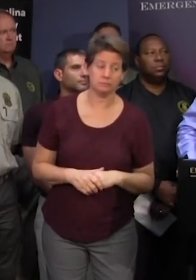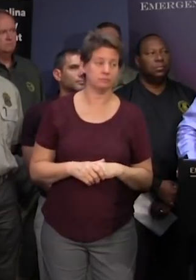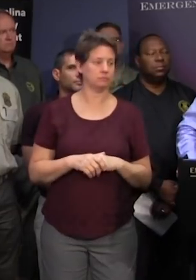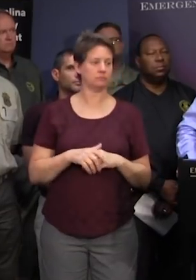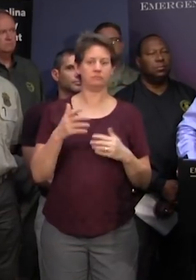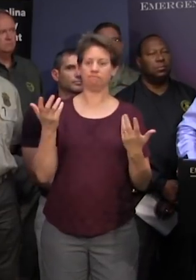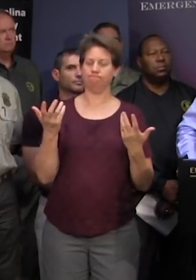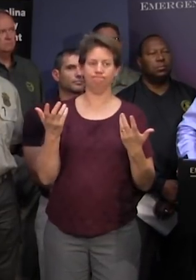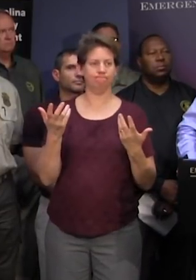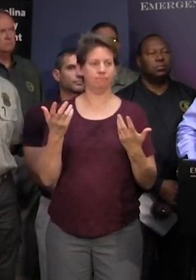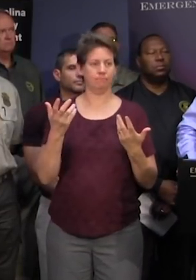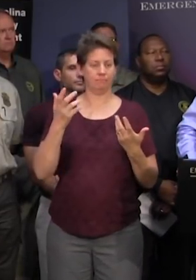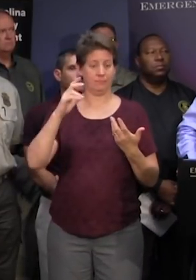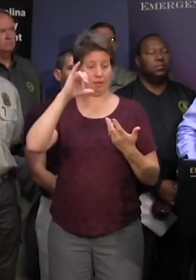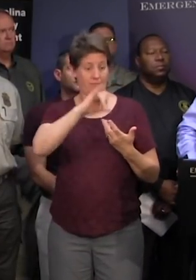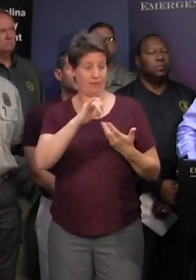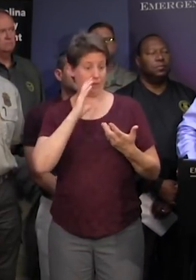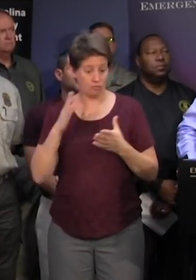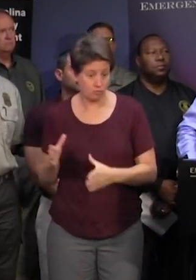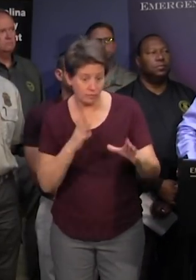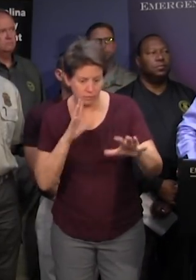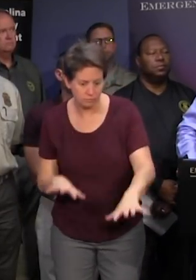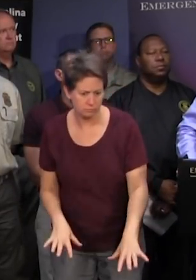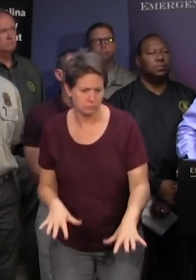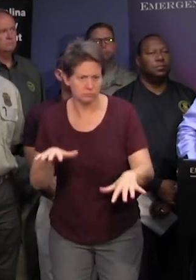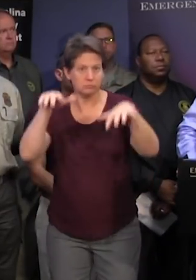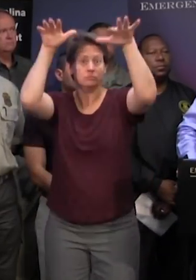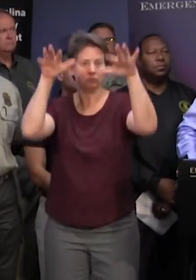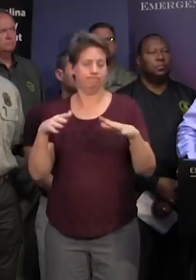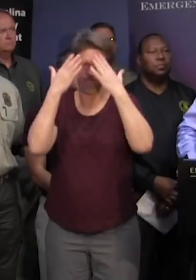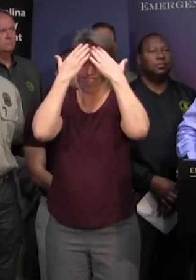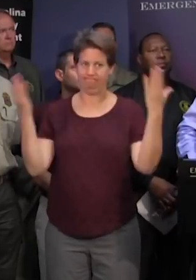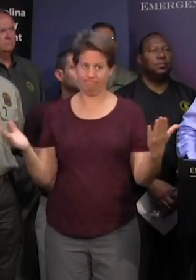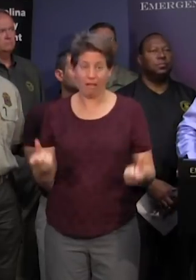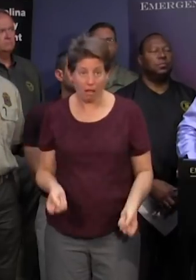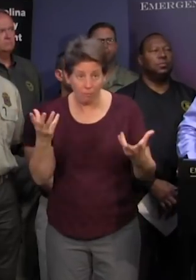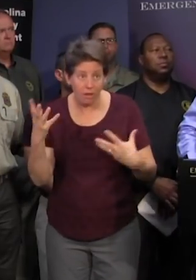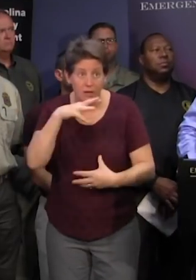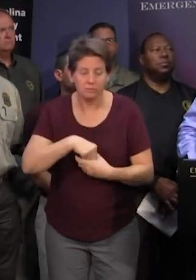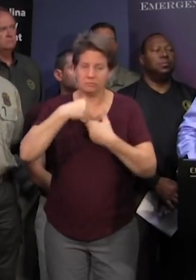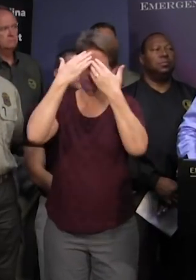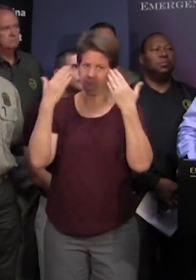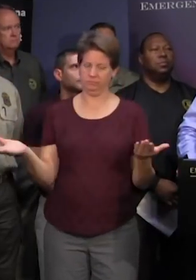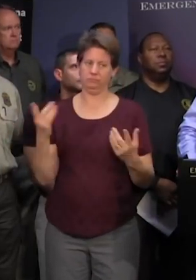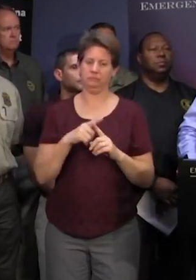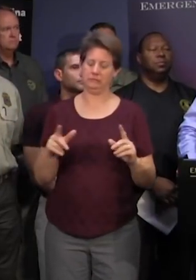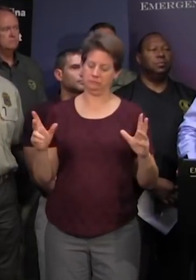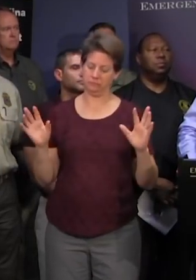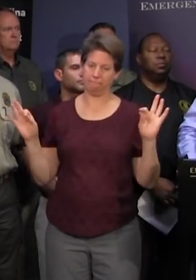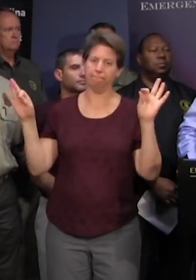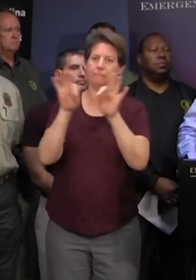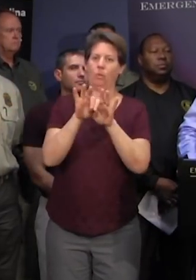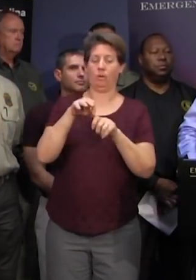do not know how how high those rivers are going to be we don't know how much water is involved but we want to keep at least one main